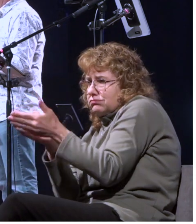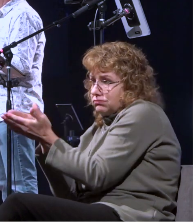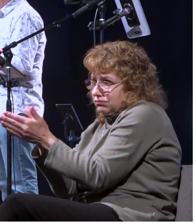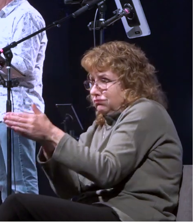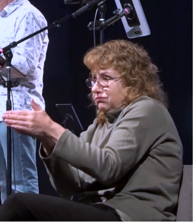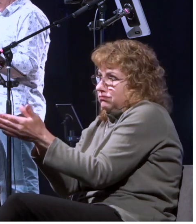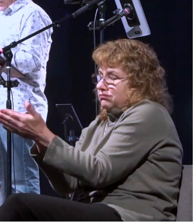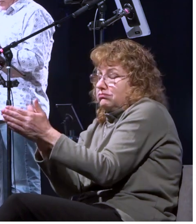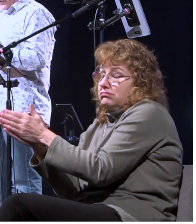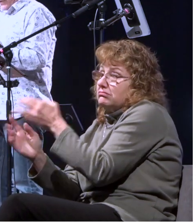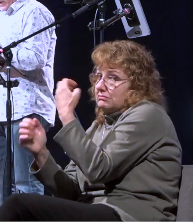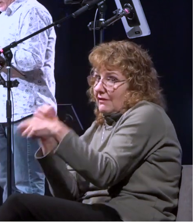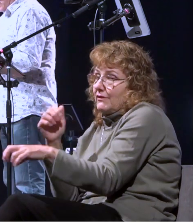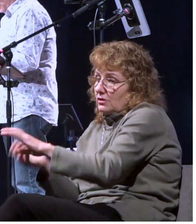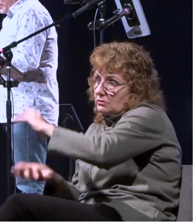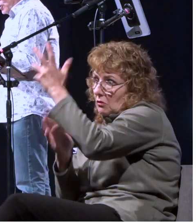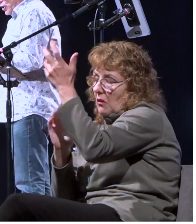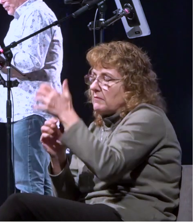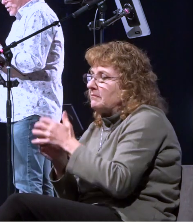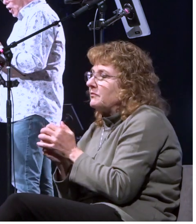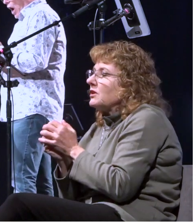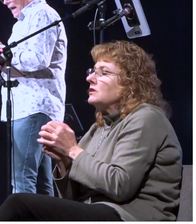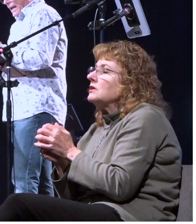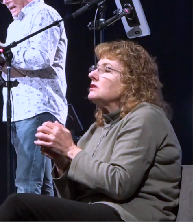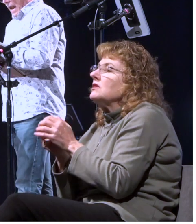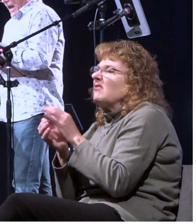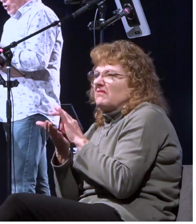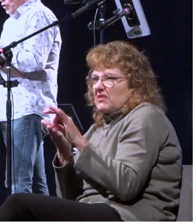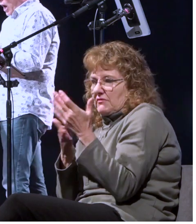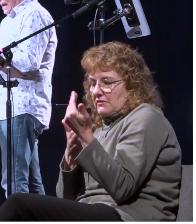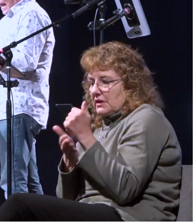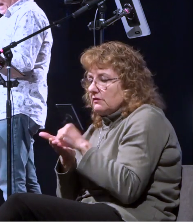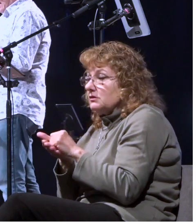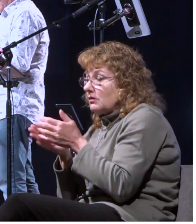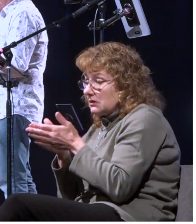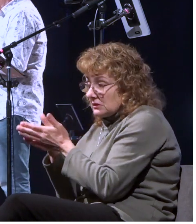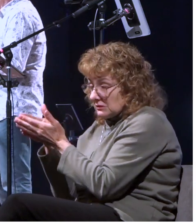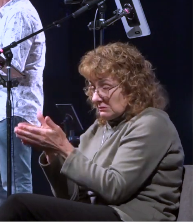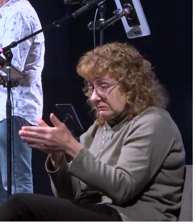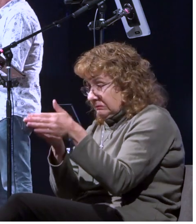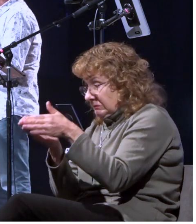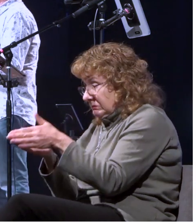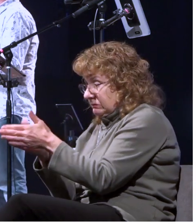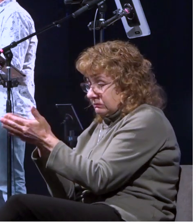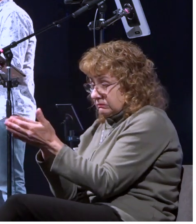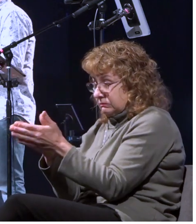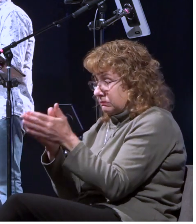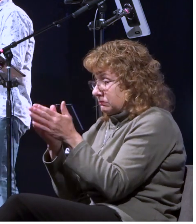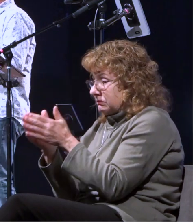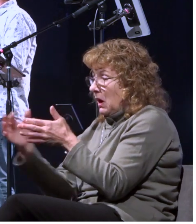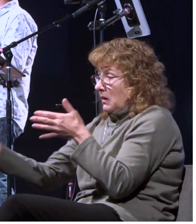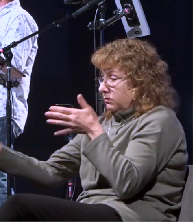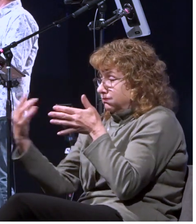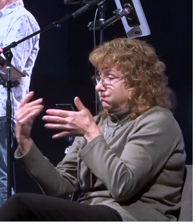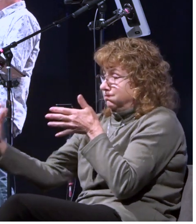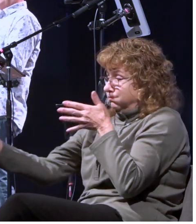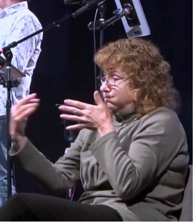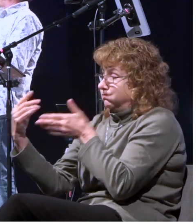storm verse 15 and so when the ship was caught and could not head into the wind we let her drive like it's a